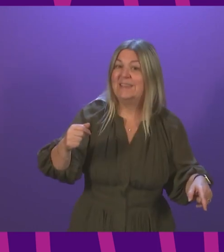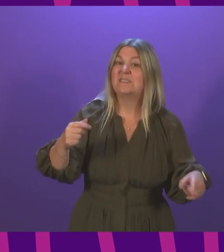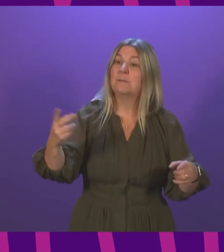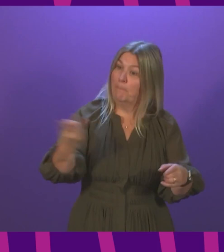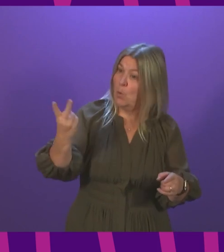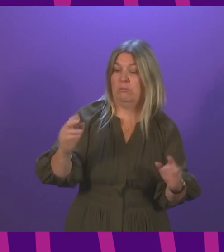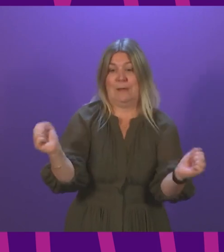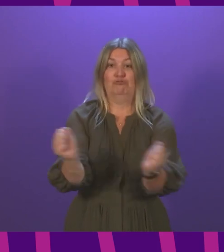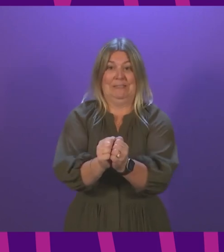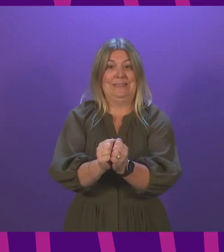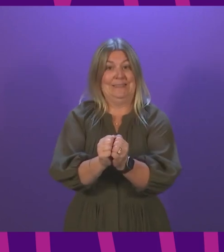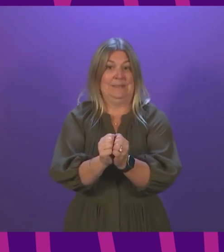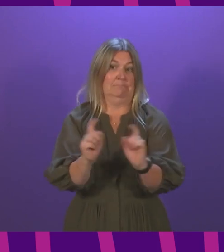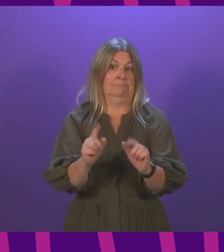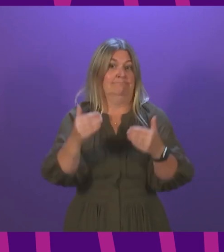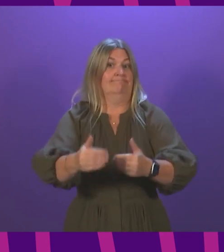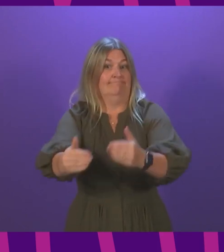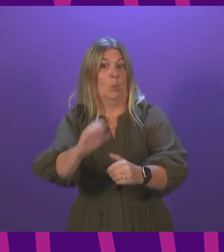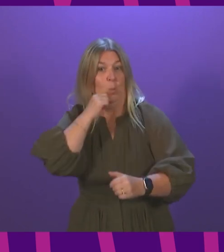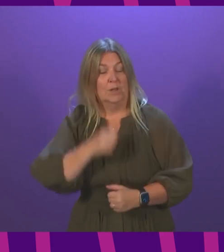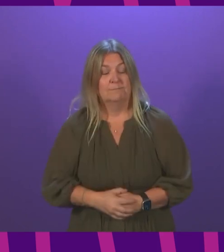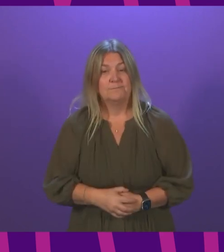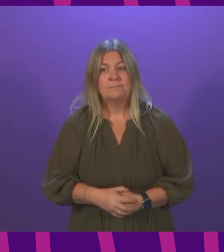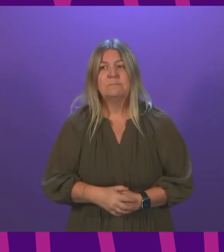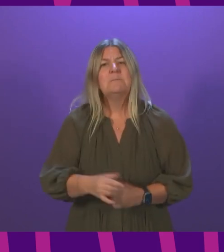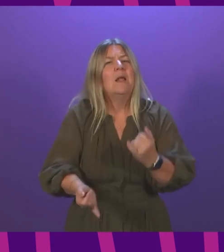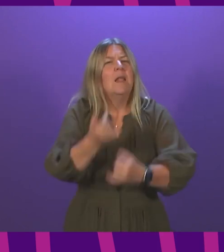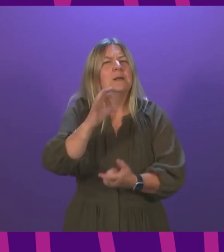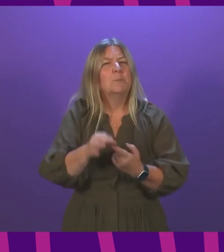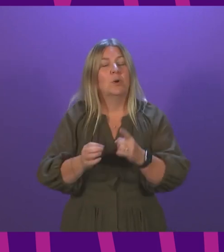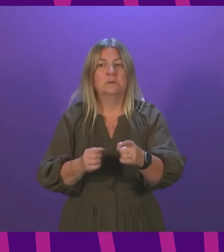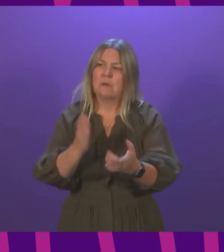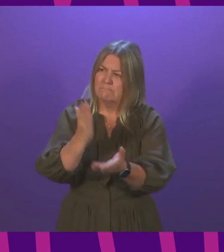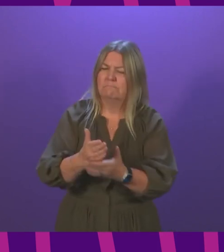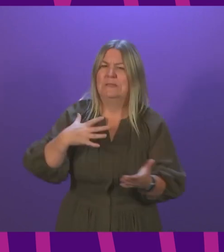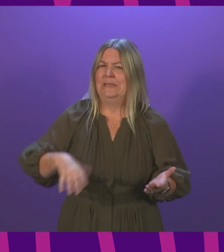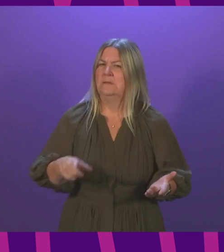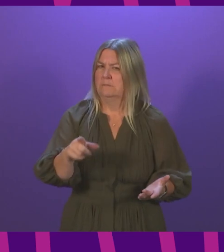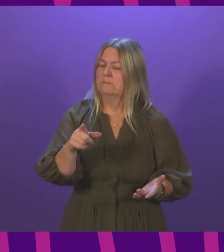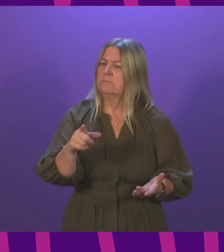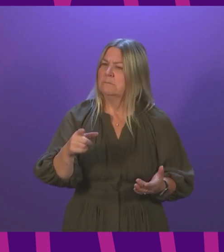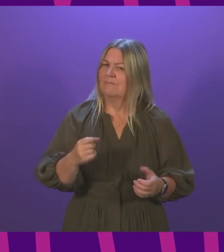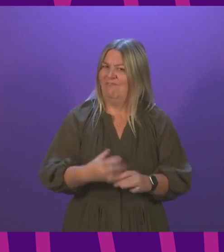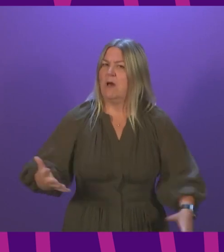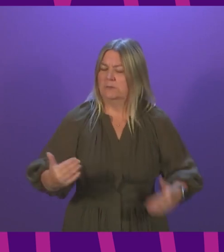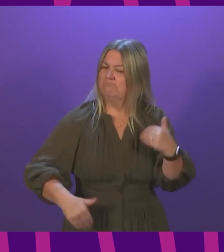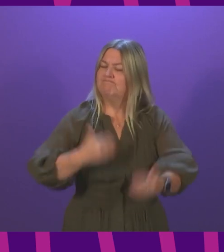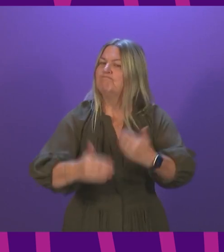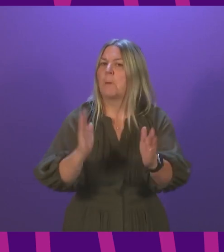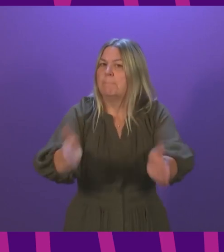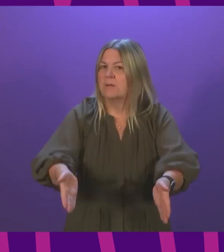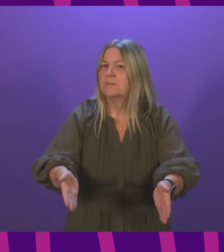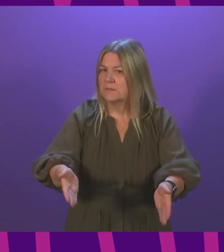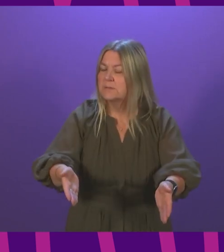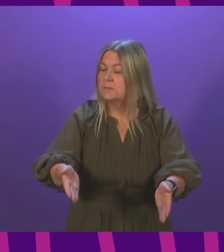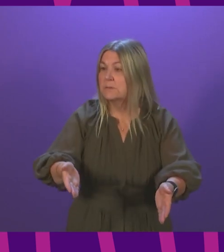we can. The last point I would make is one that I have made earlier. There is a real need here to move forward at pace with the best will in the world. And I